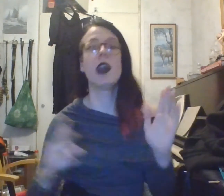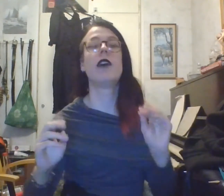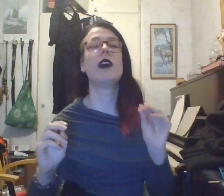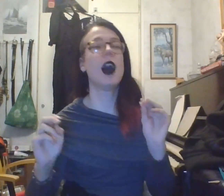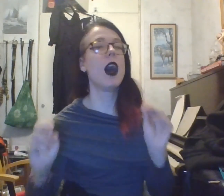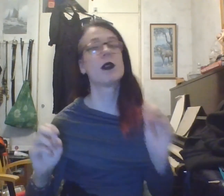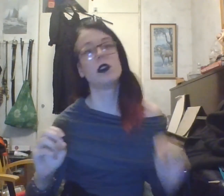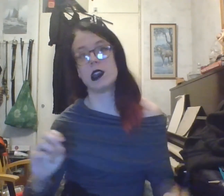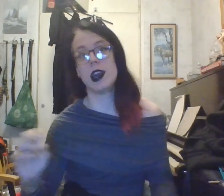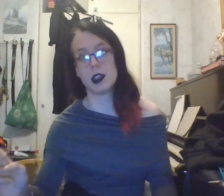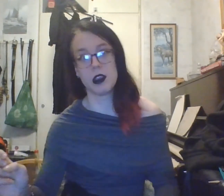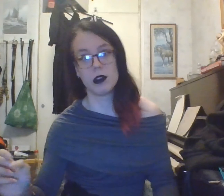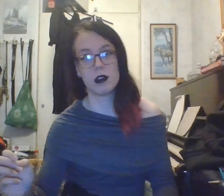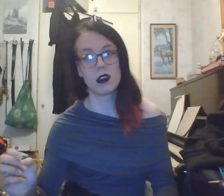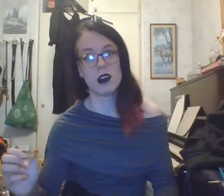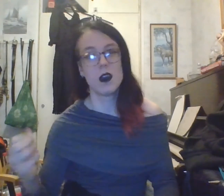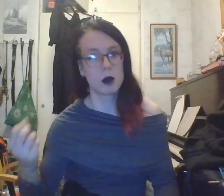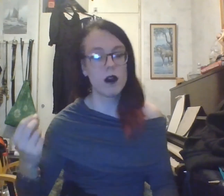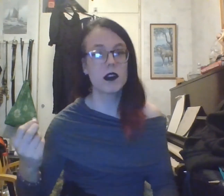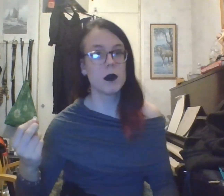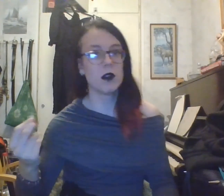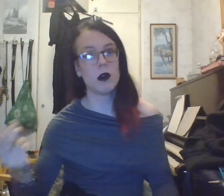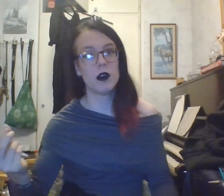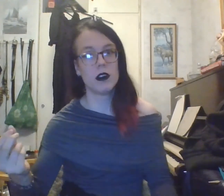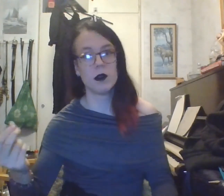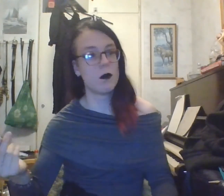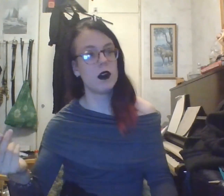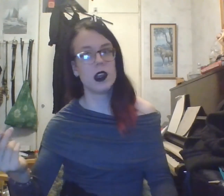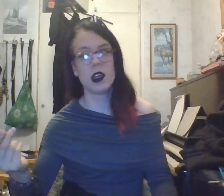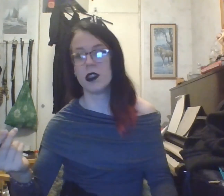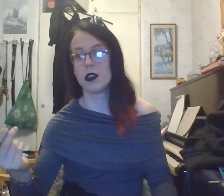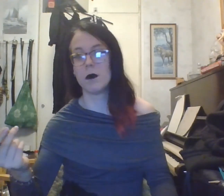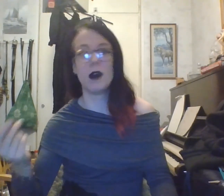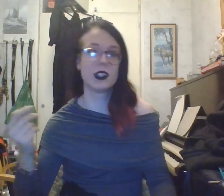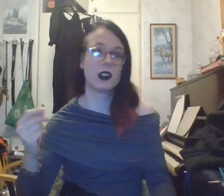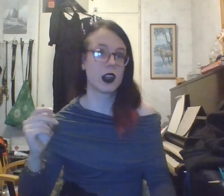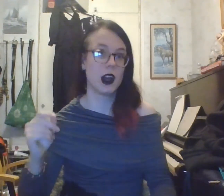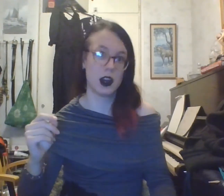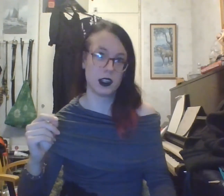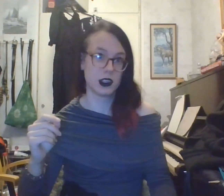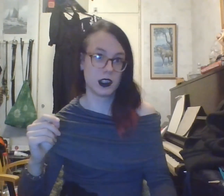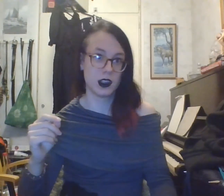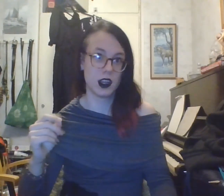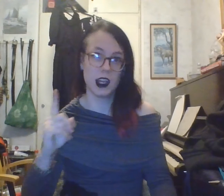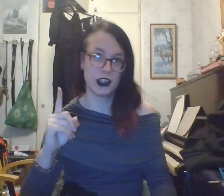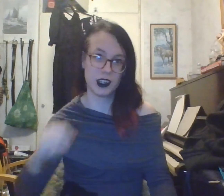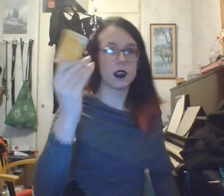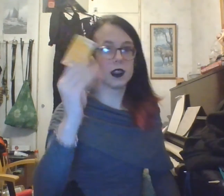absolutely had its uses. But we've come to the point where money is a magical card. Actually, this